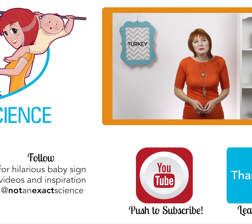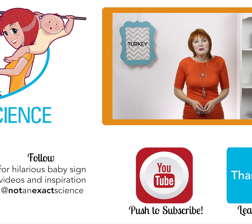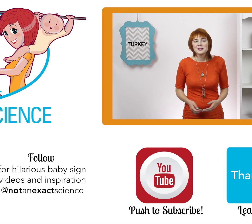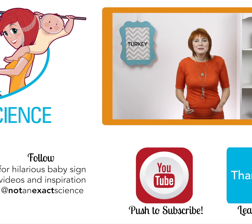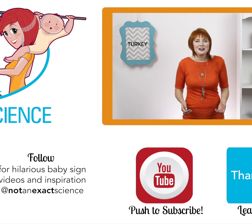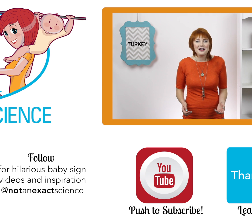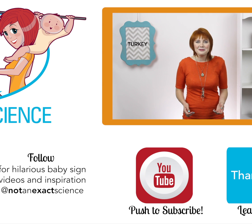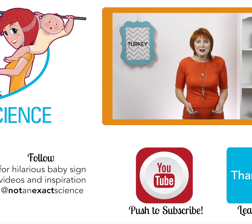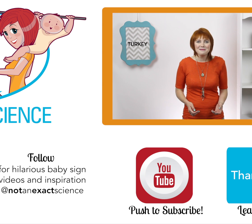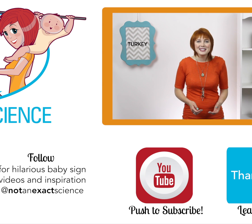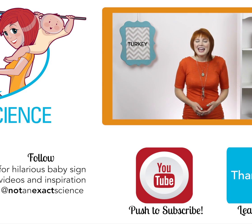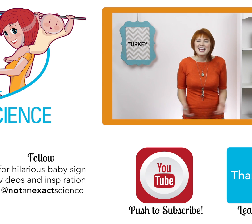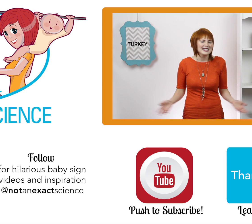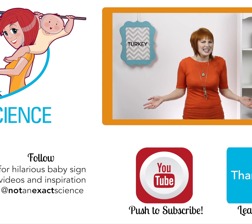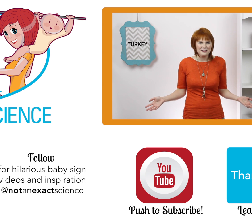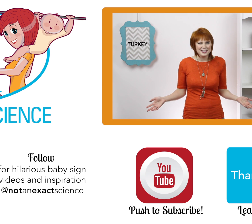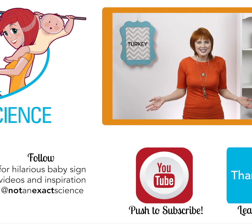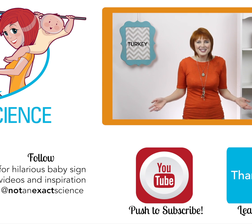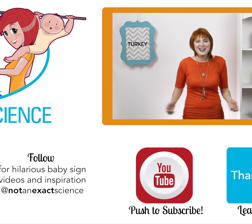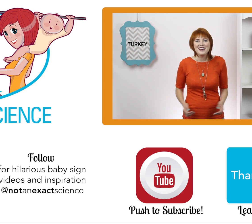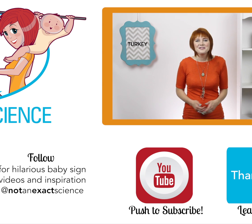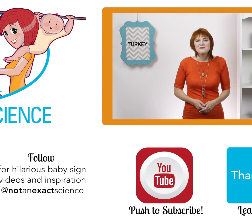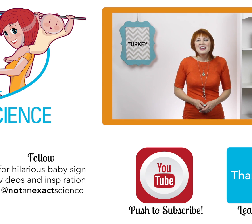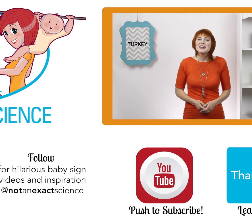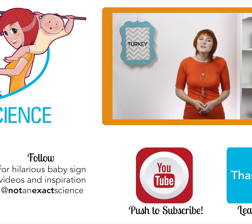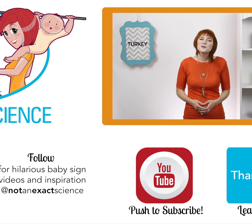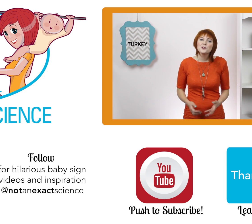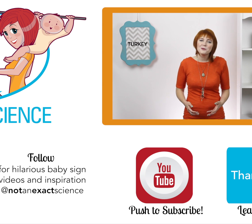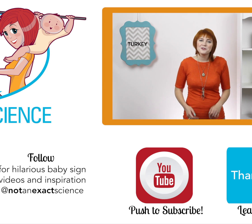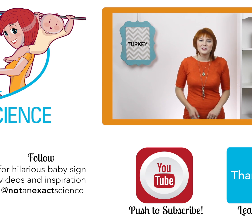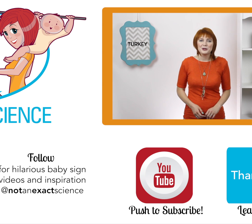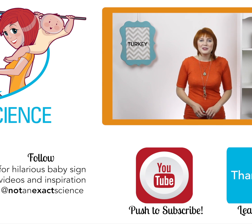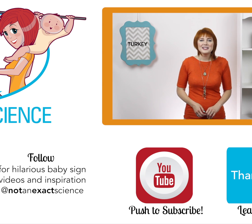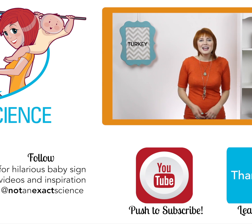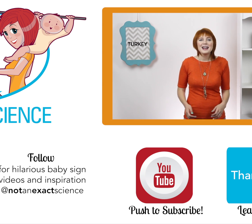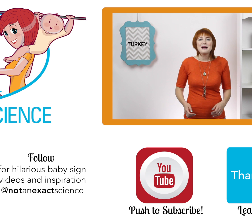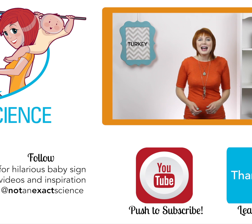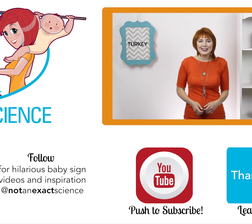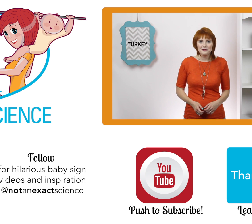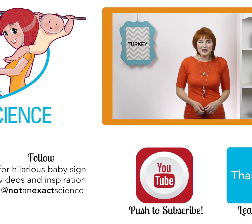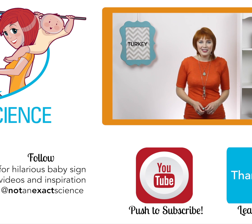below to inspire other moms and ask any questions that you have. Thank you so much for learning with us. I'm Adelaide with